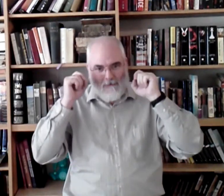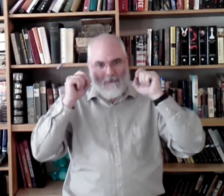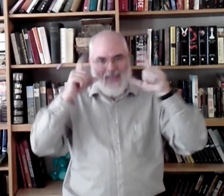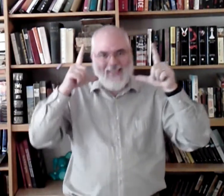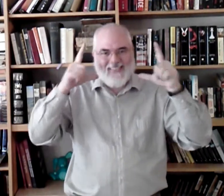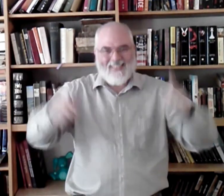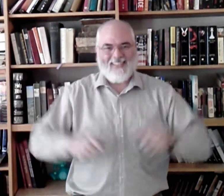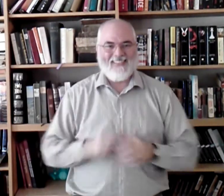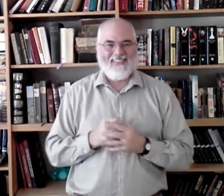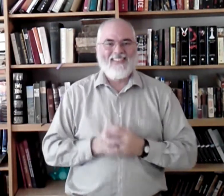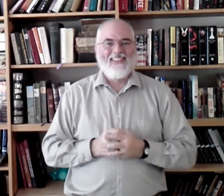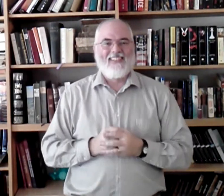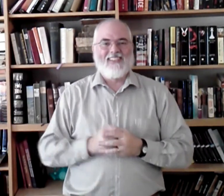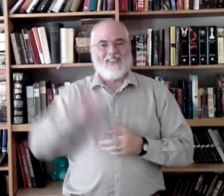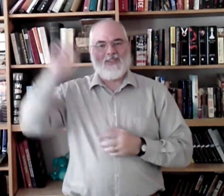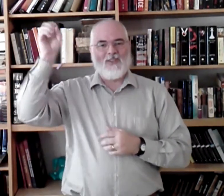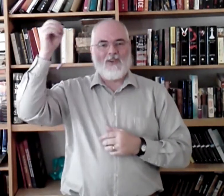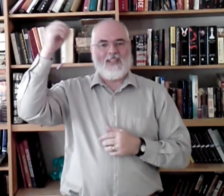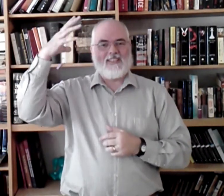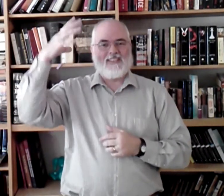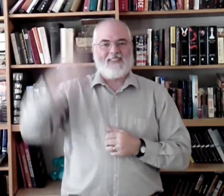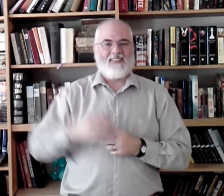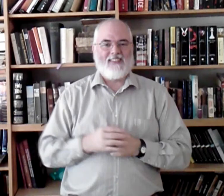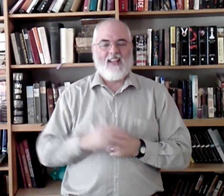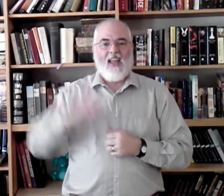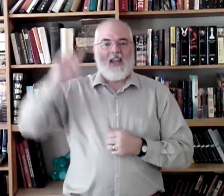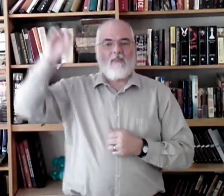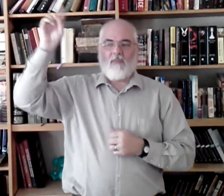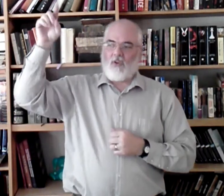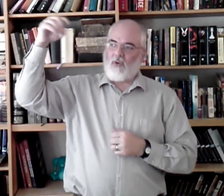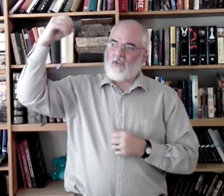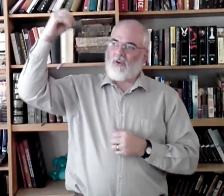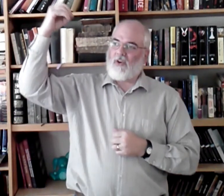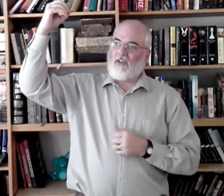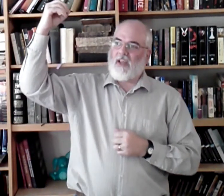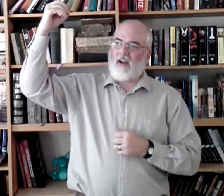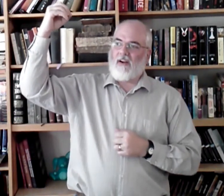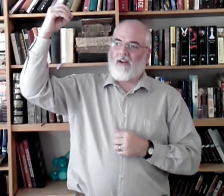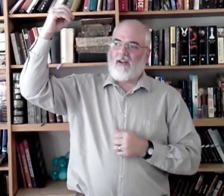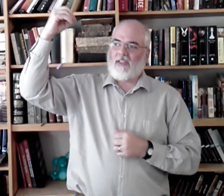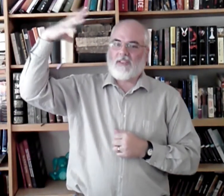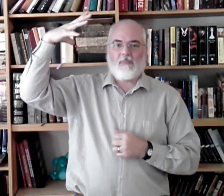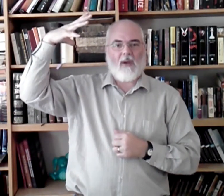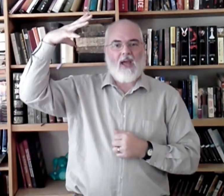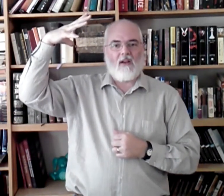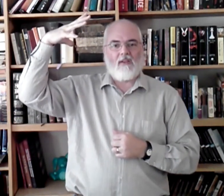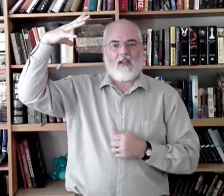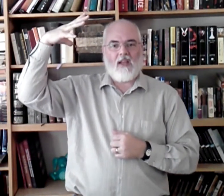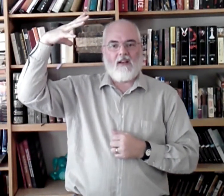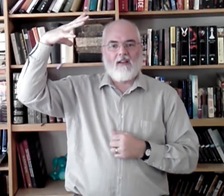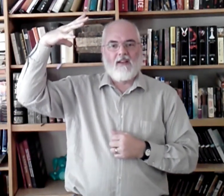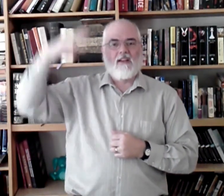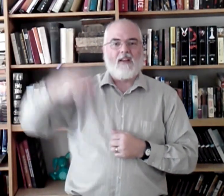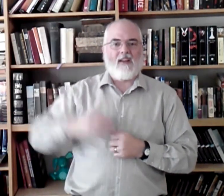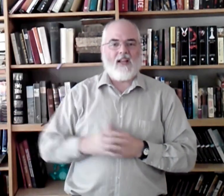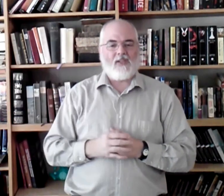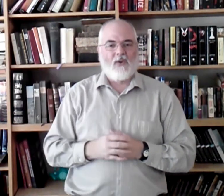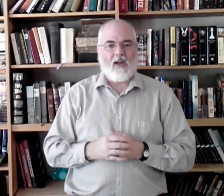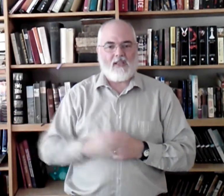Amazing grace. Do a circle in the air, splat on the head, and that's grace.